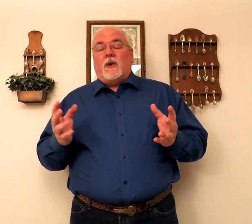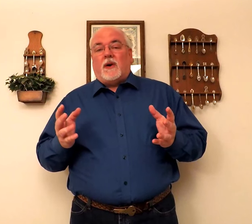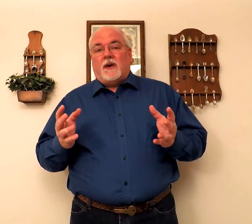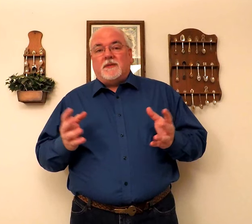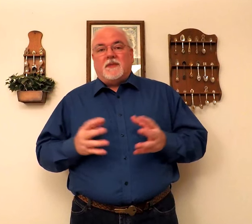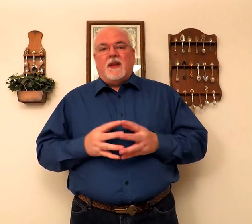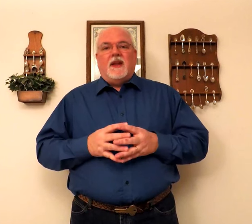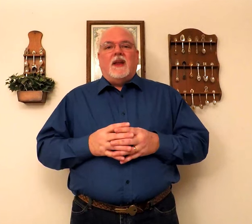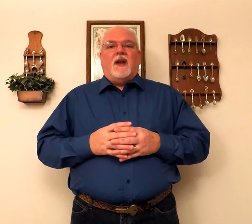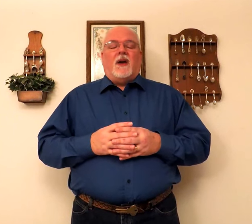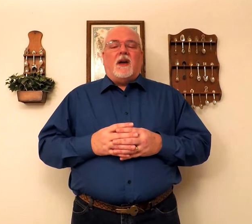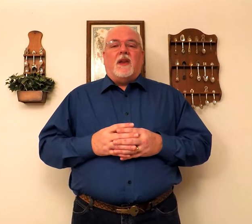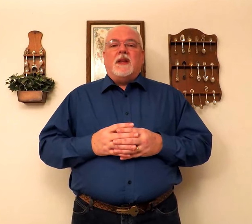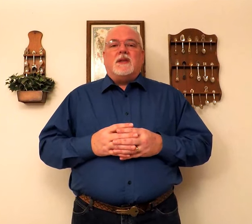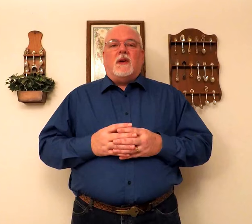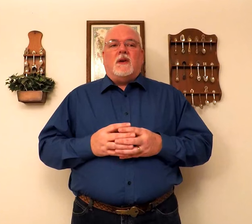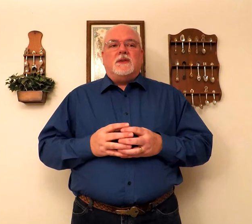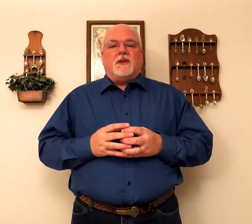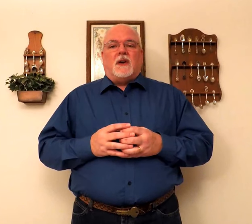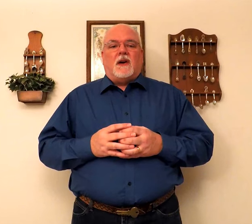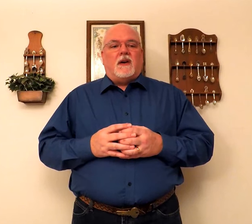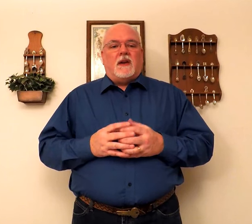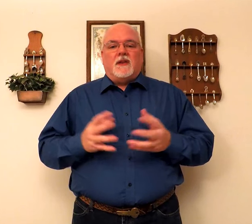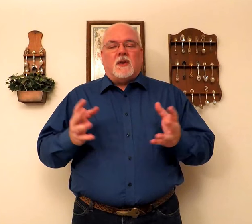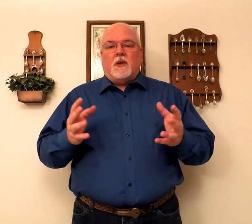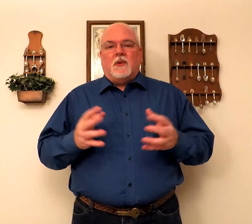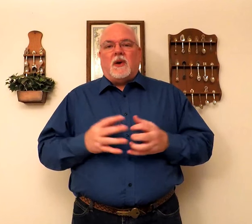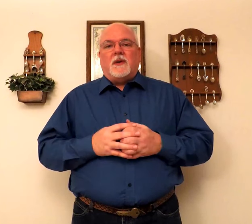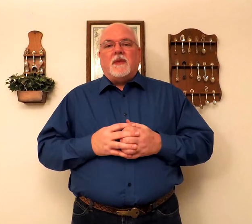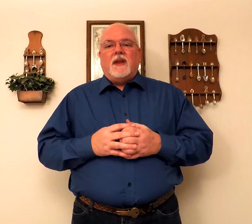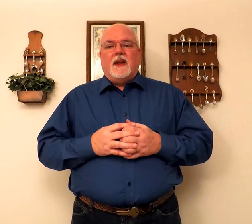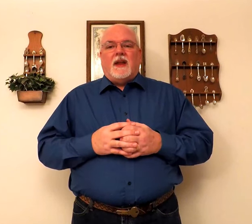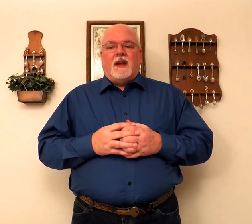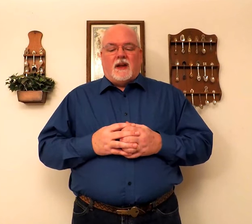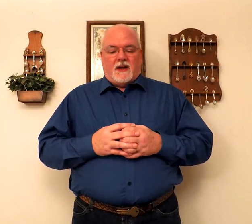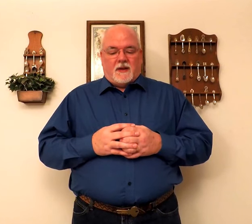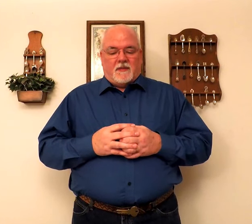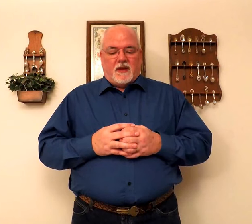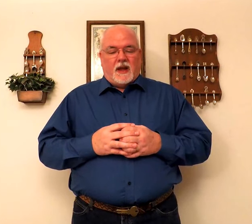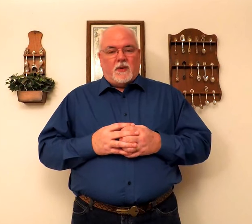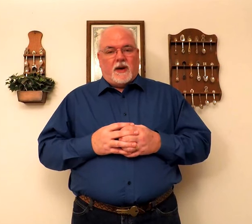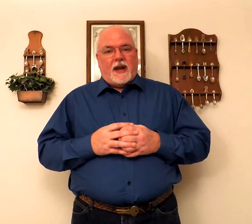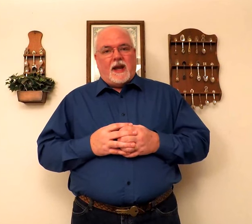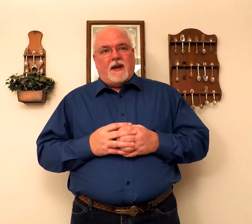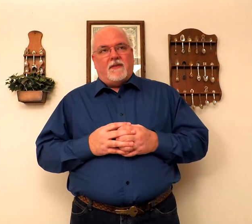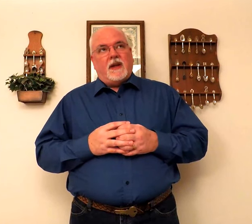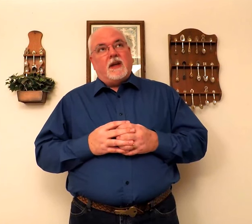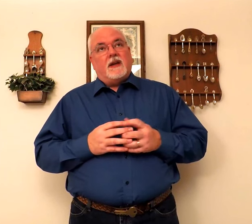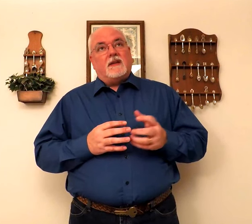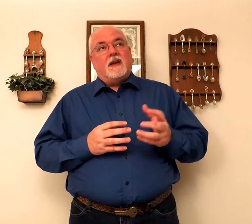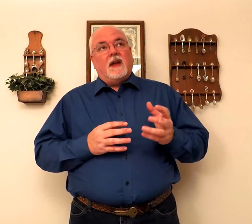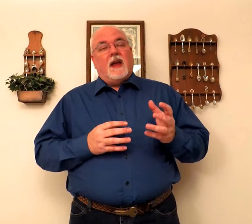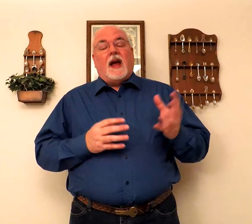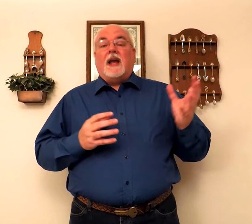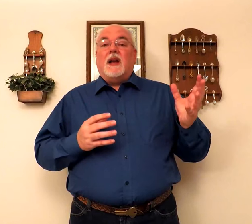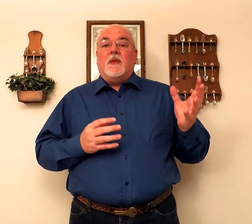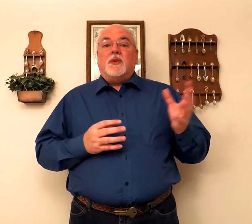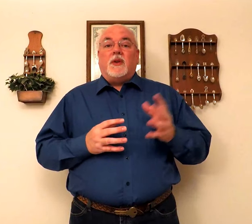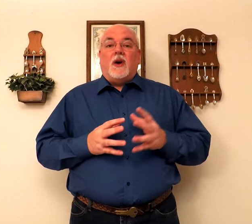Water. Well, all these songs are in the songbook. The other one I have is I Come to the